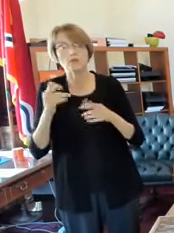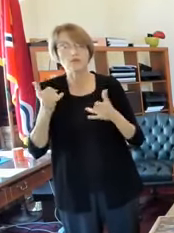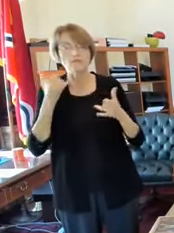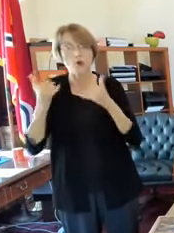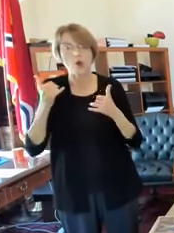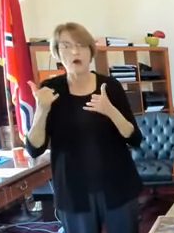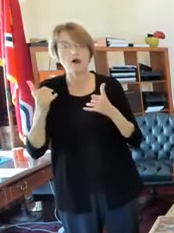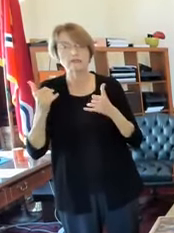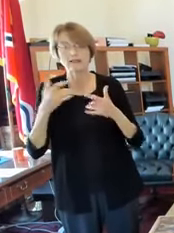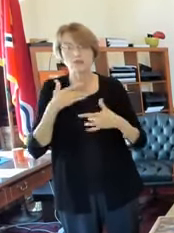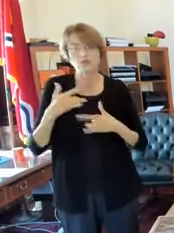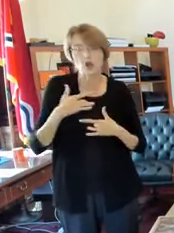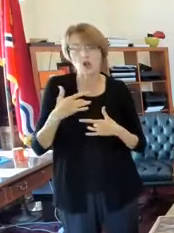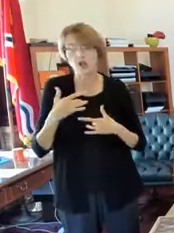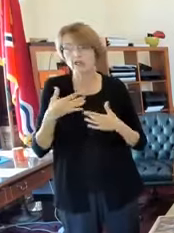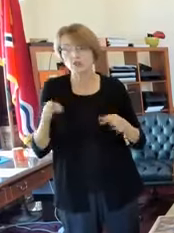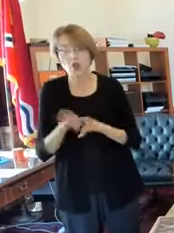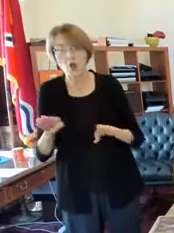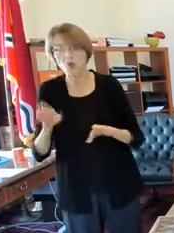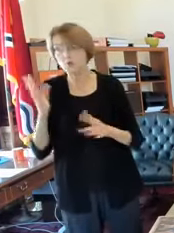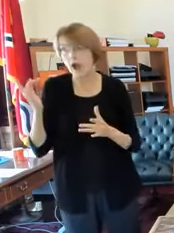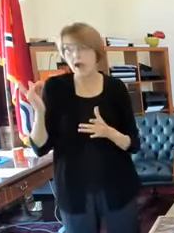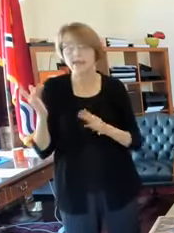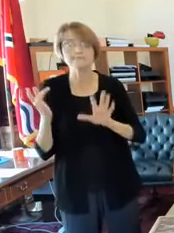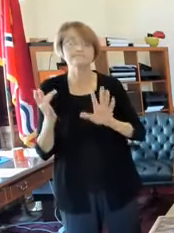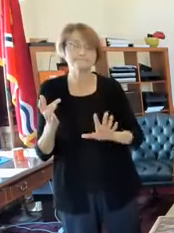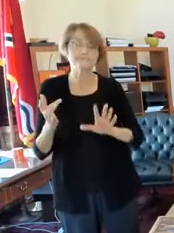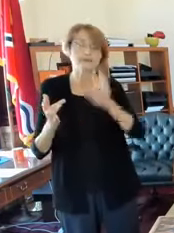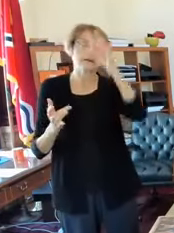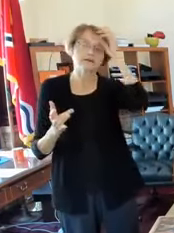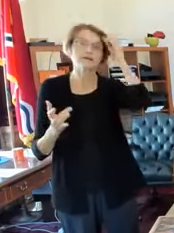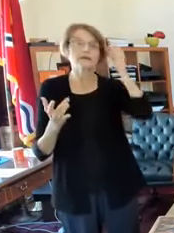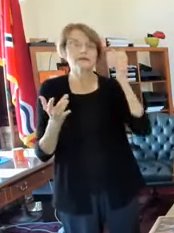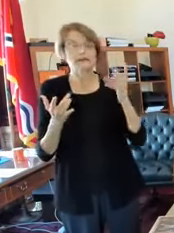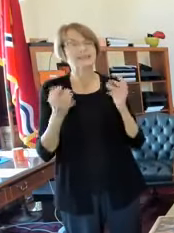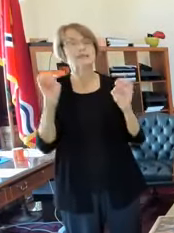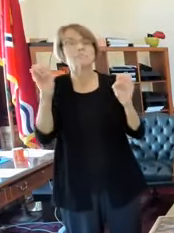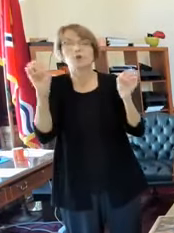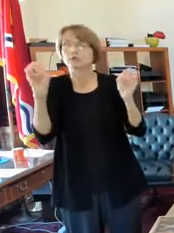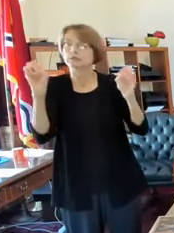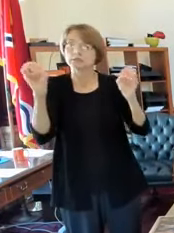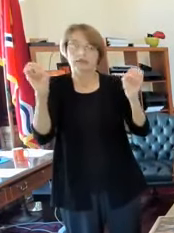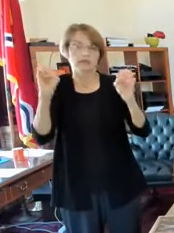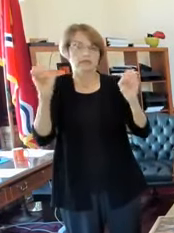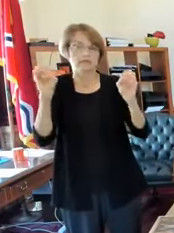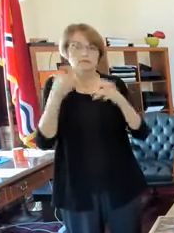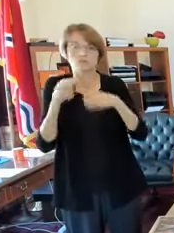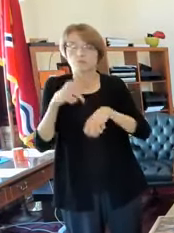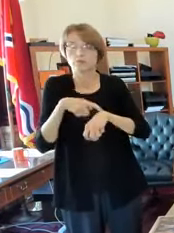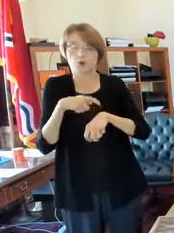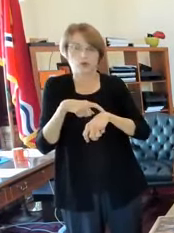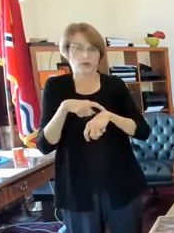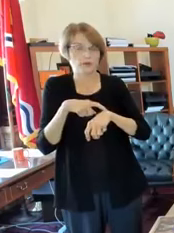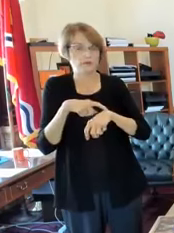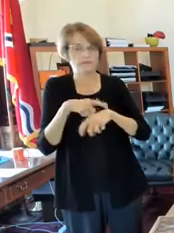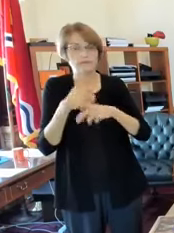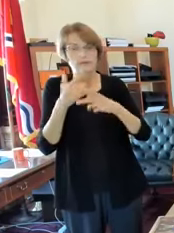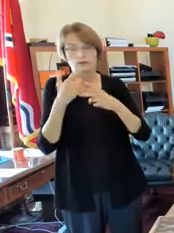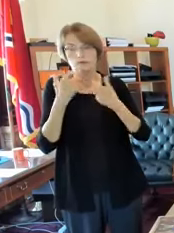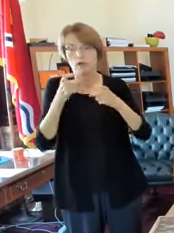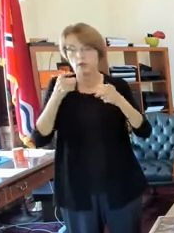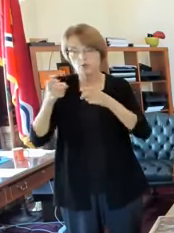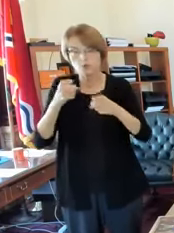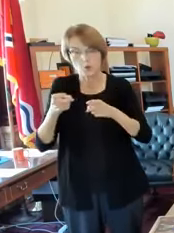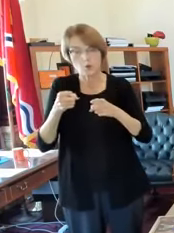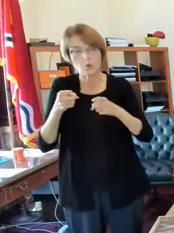concerned that we closed it. All of this is sort of emergency procedures here to try to get a handle